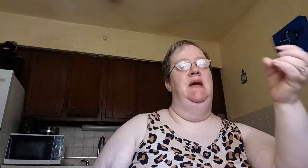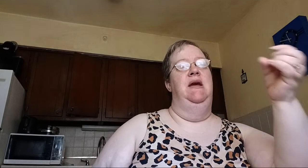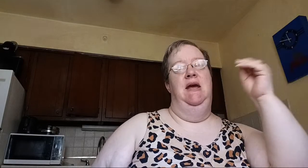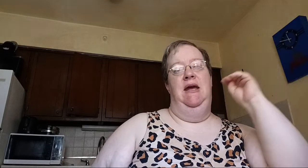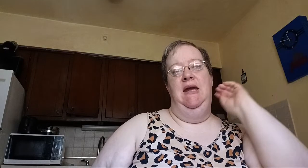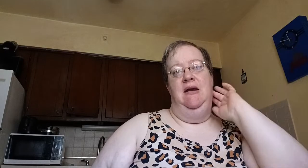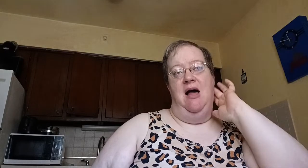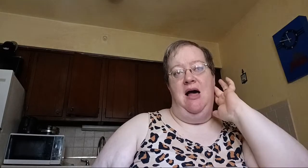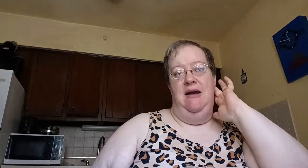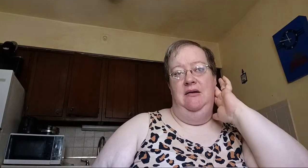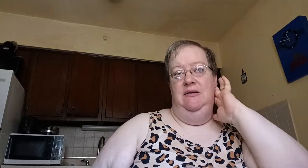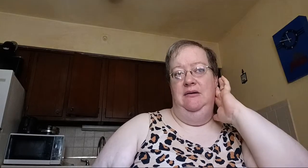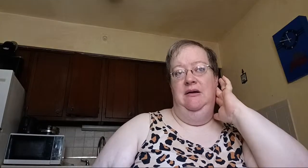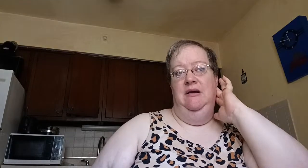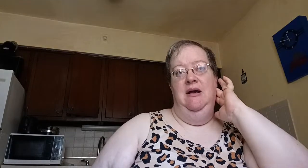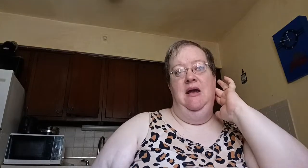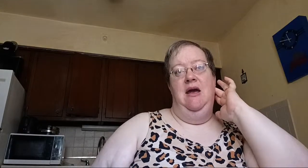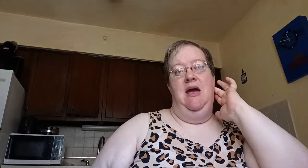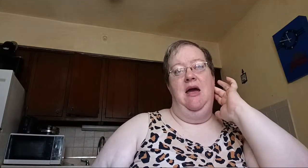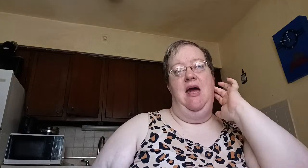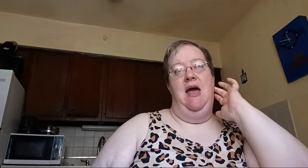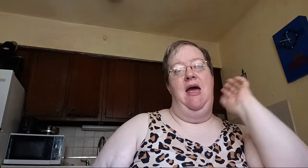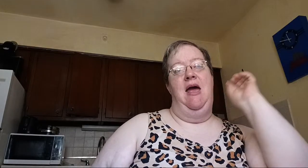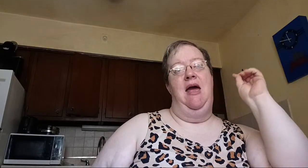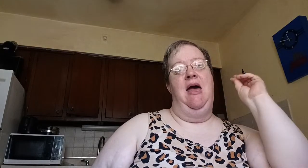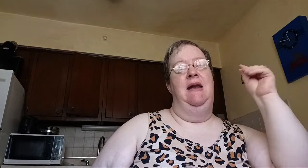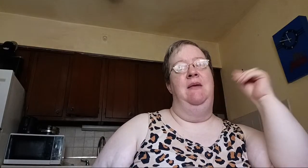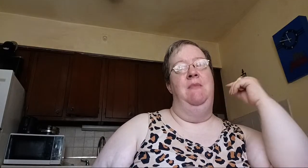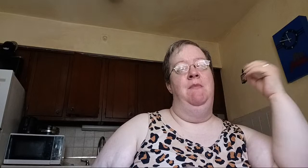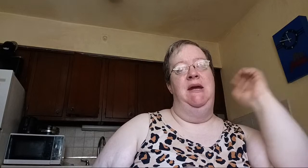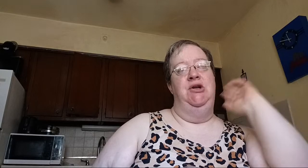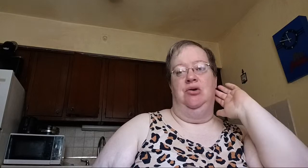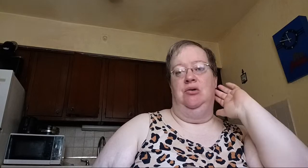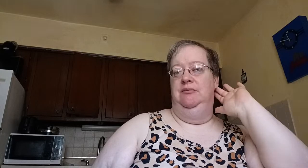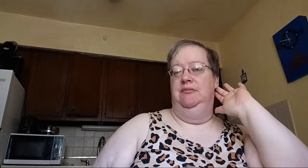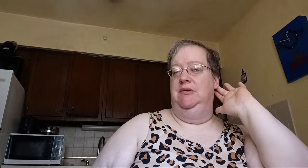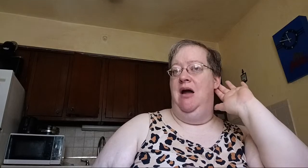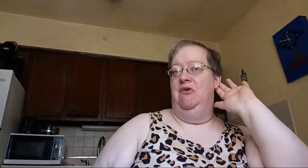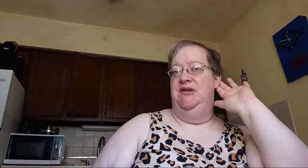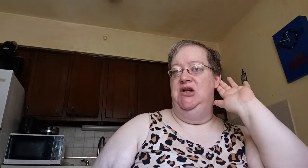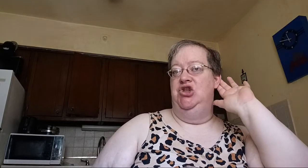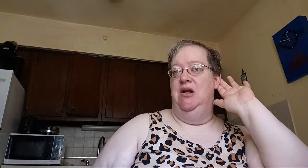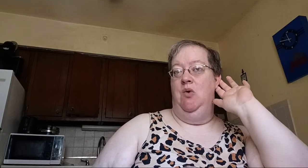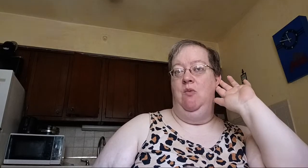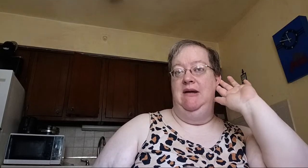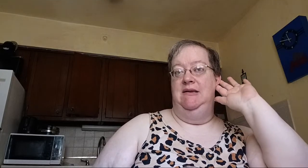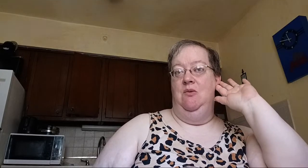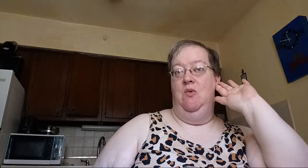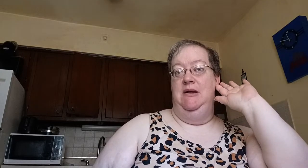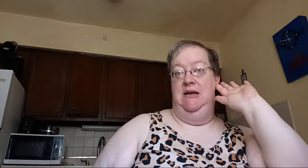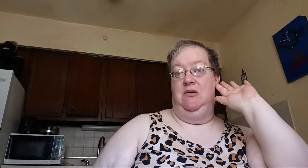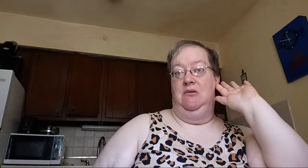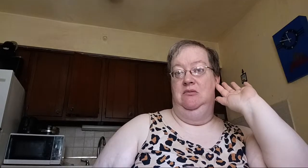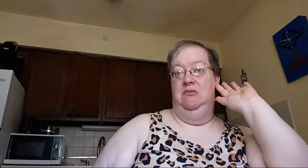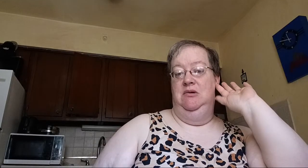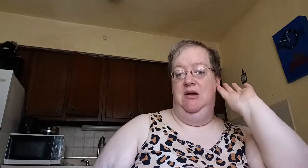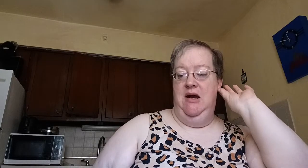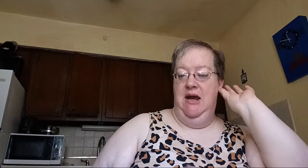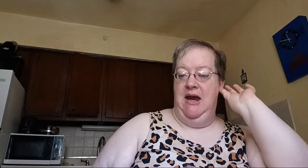He and God had a major conversation in more ways than one here. And